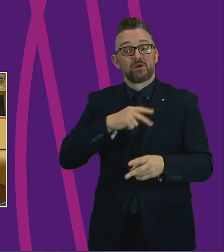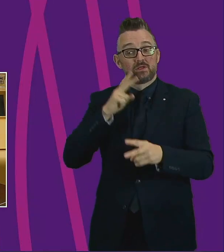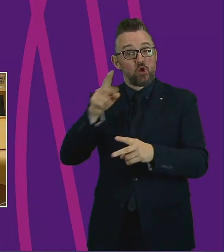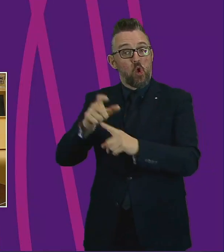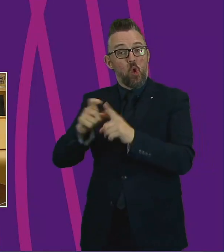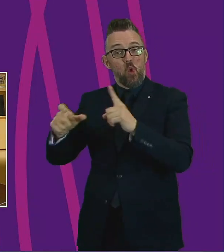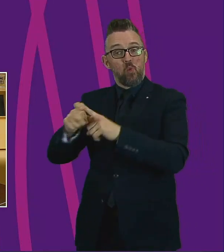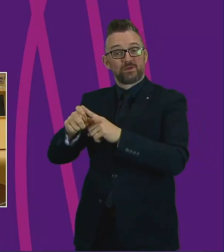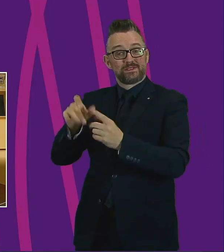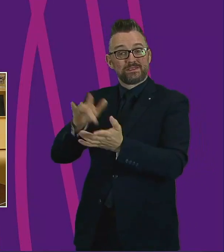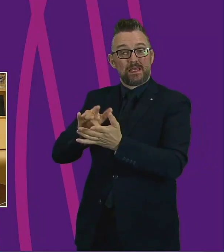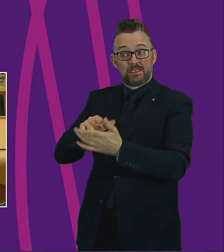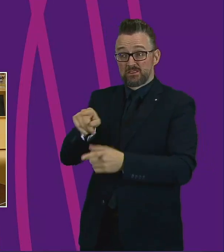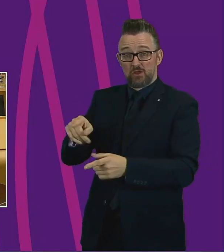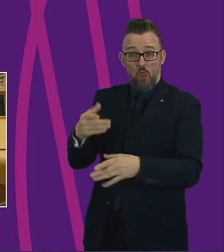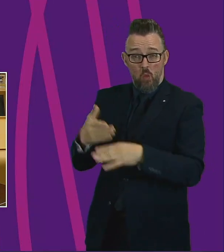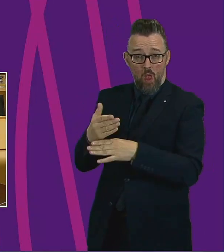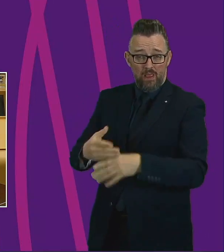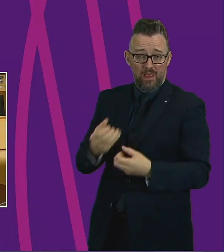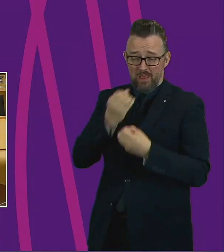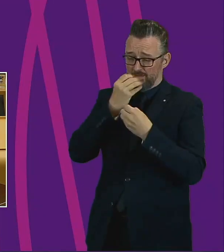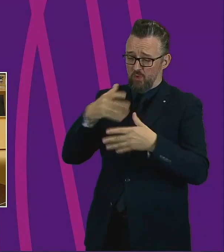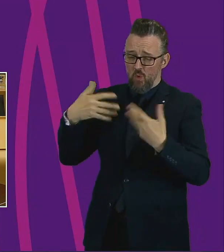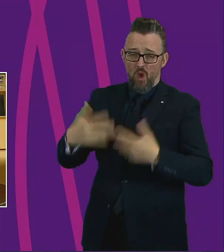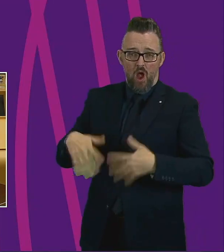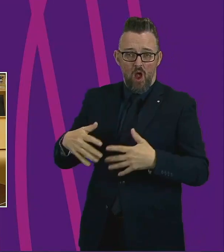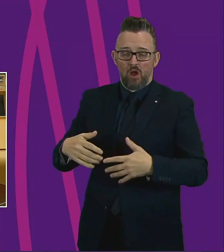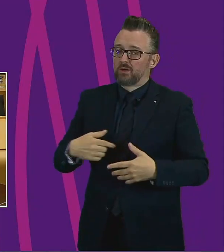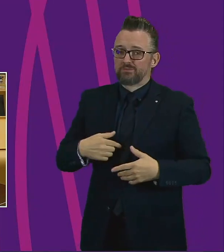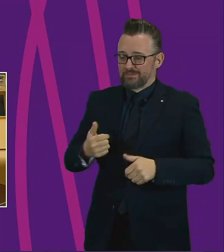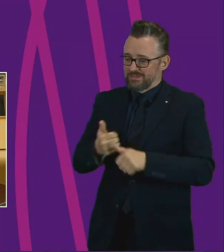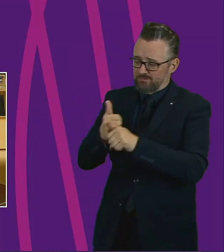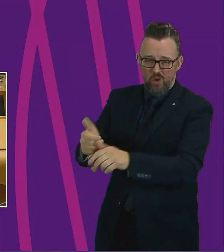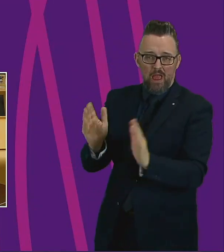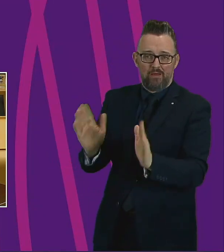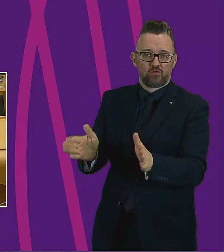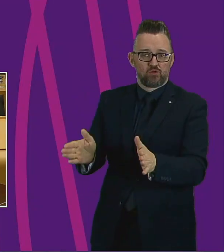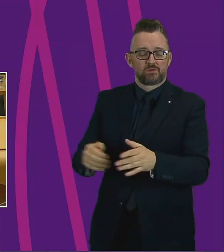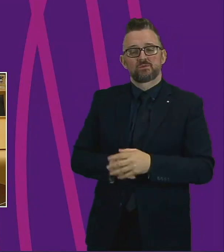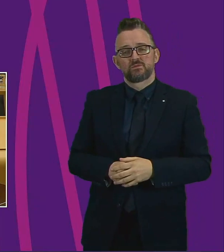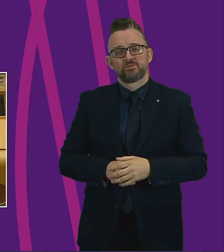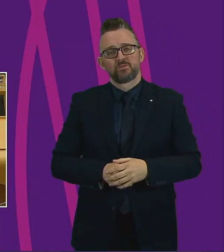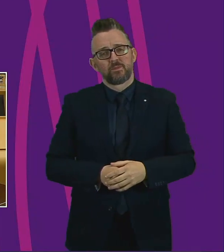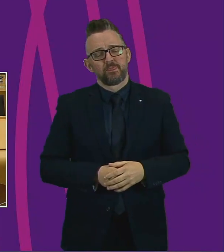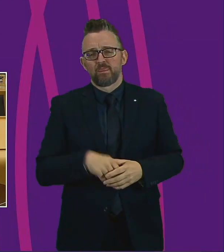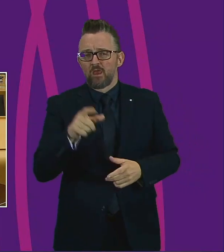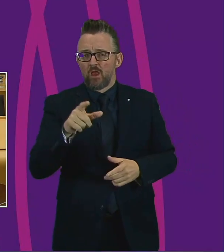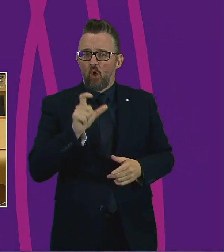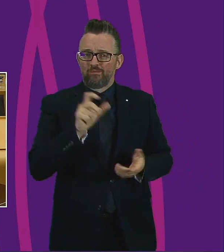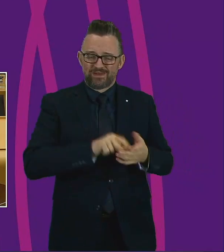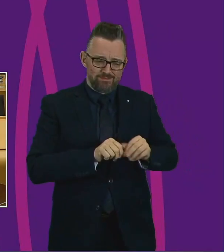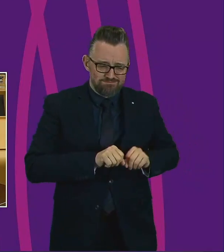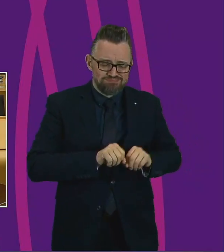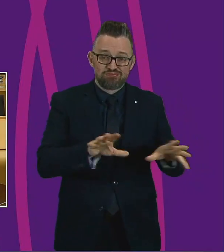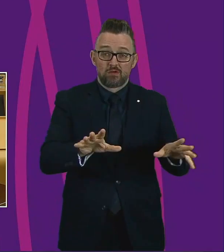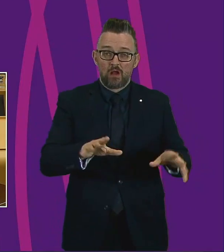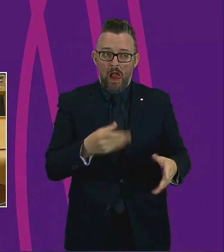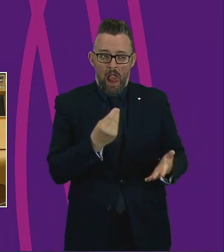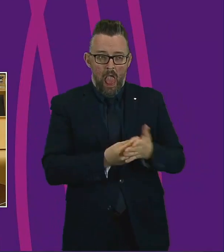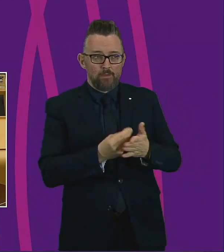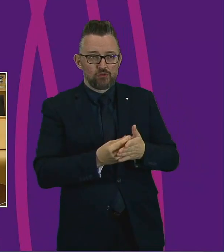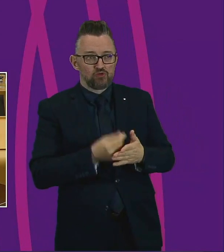and the third sector, we must continue to support them. We don't fully know the costs of the pandemic, but socially or economically.